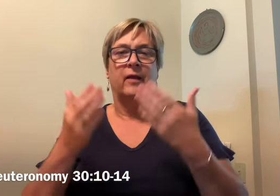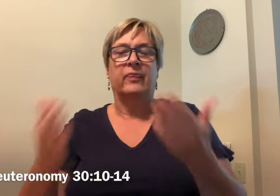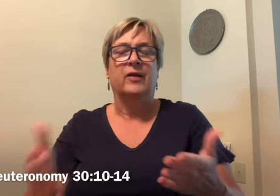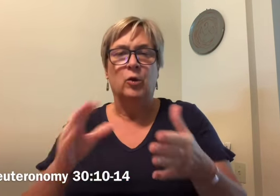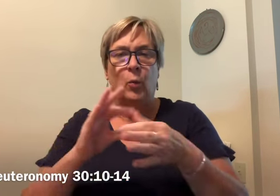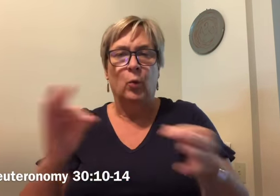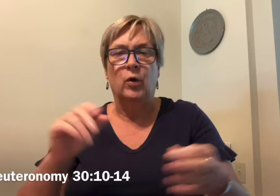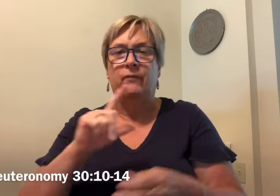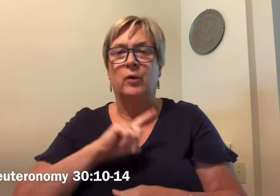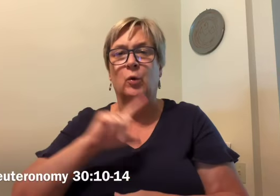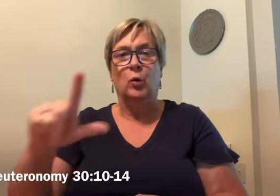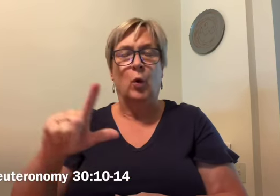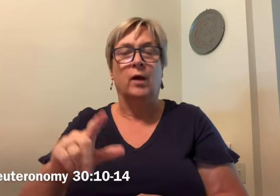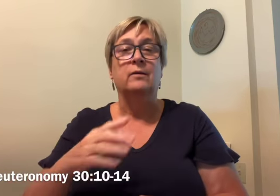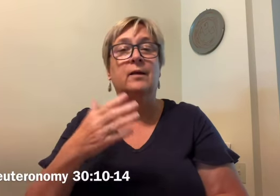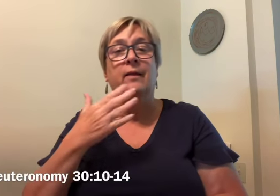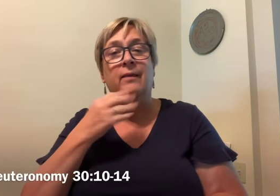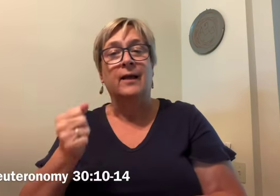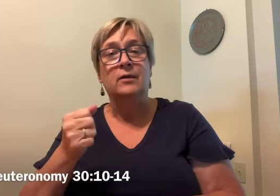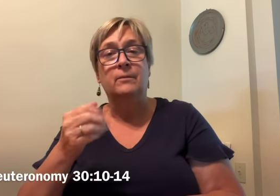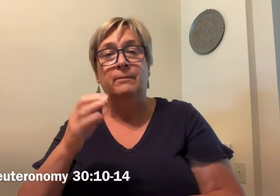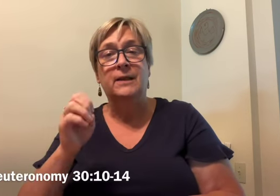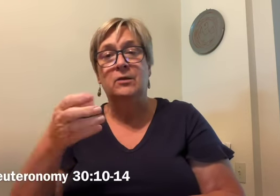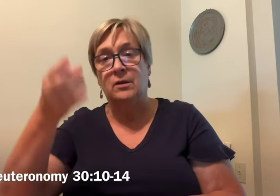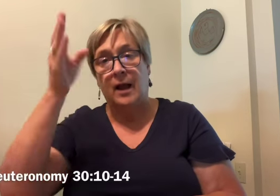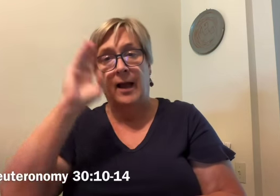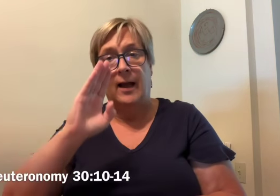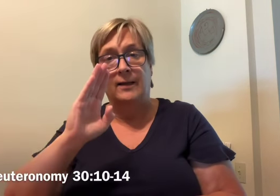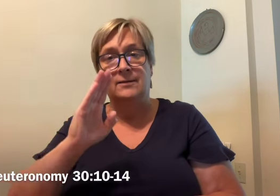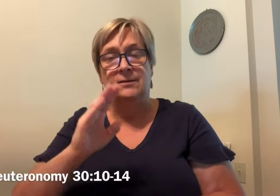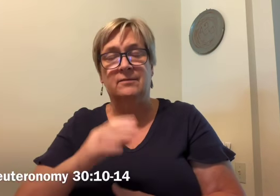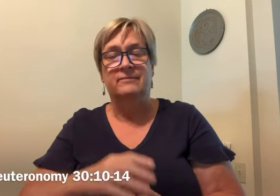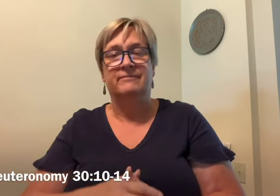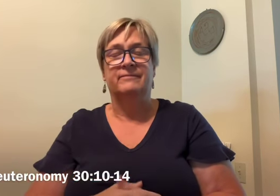The word of the Lord. Thanks be to God.